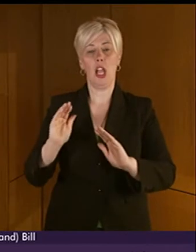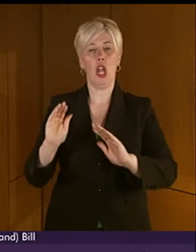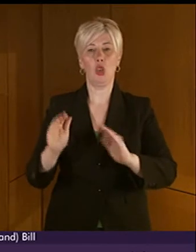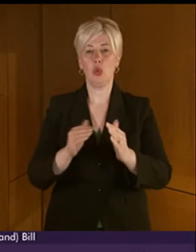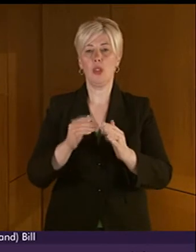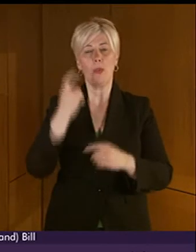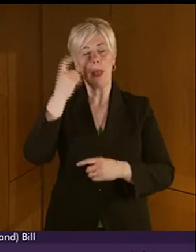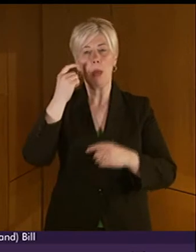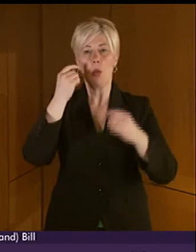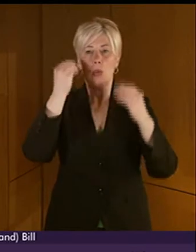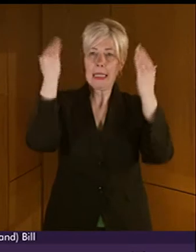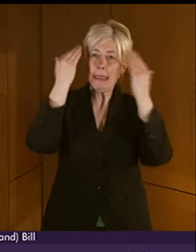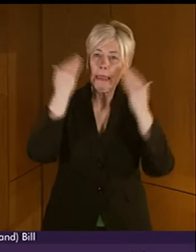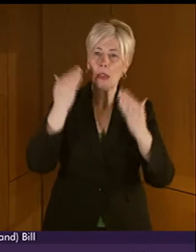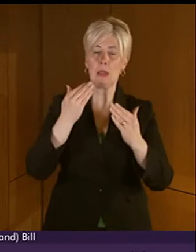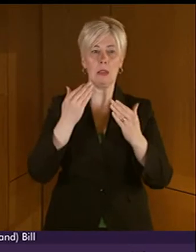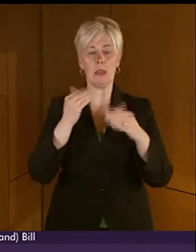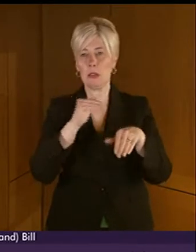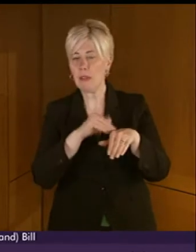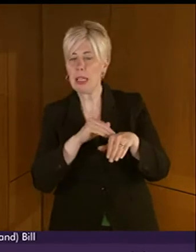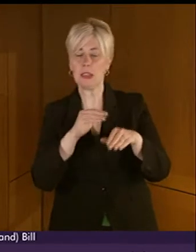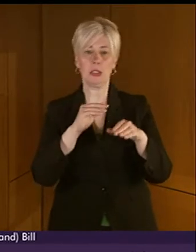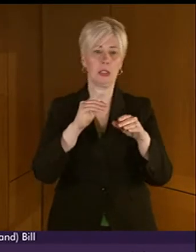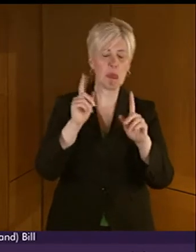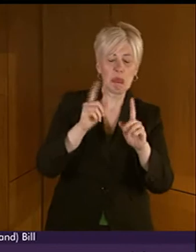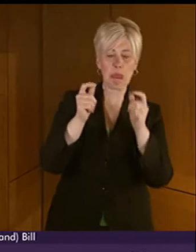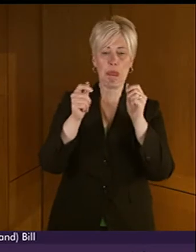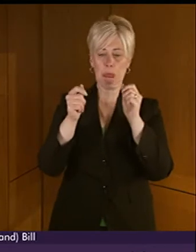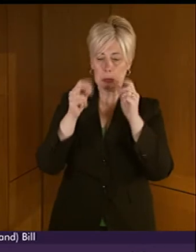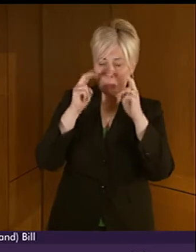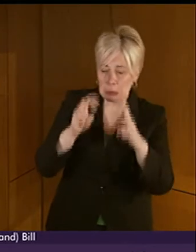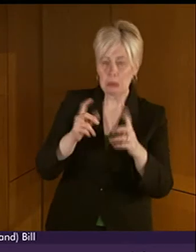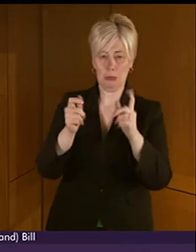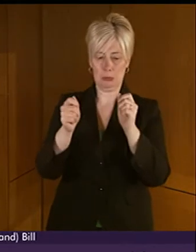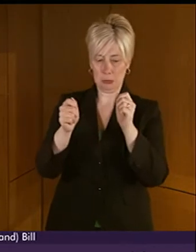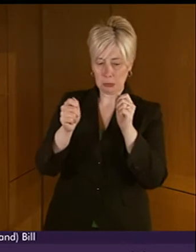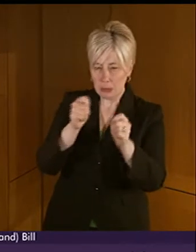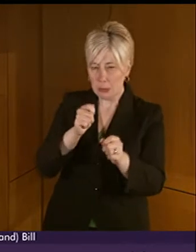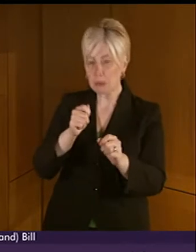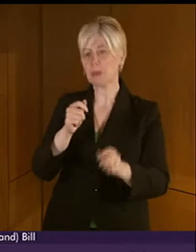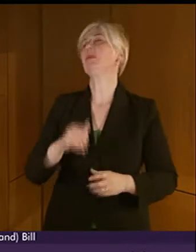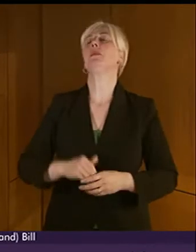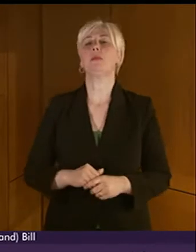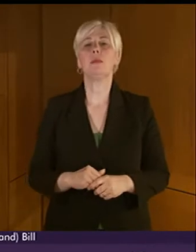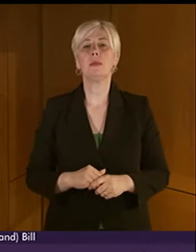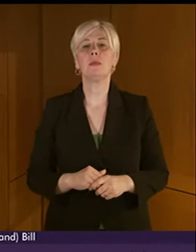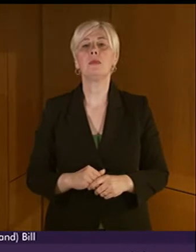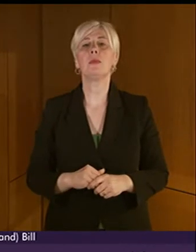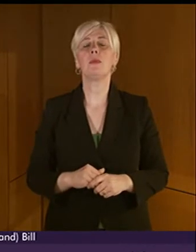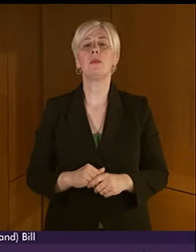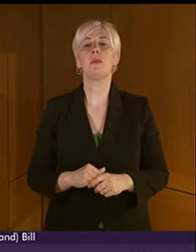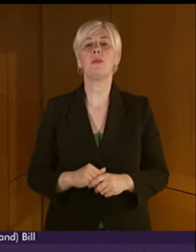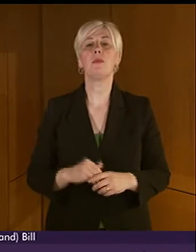consequences of any amendment are fully considered. The aim